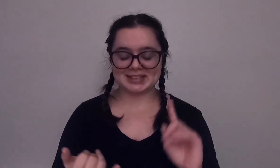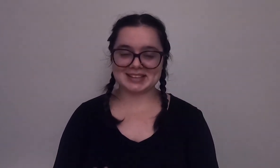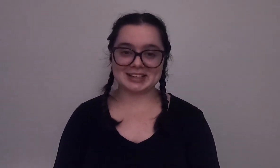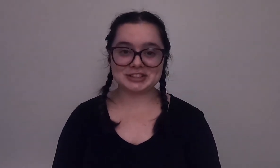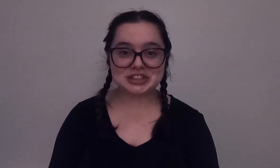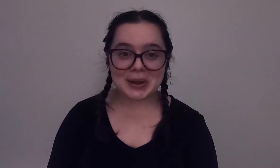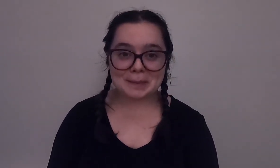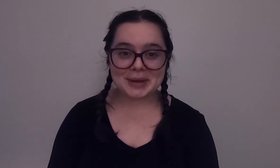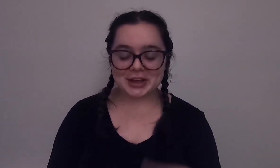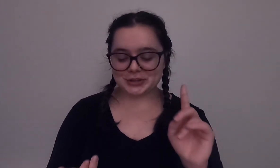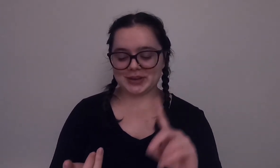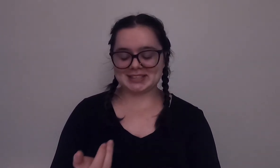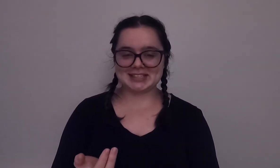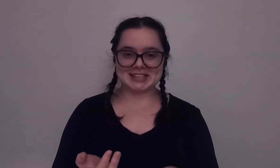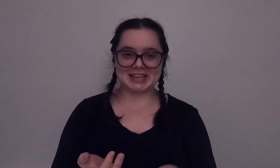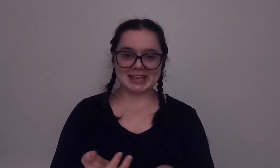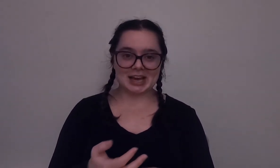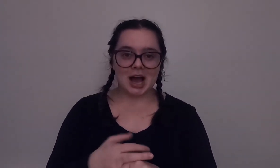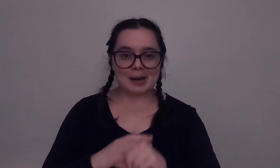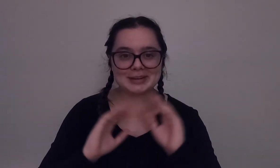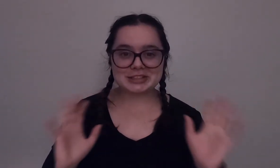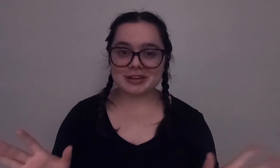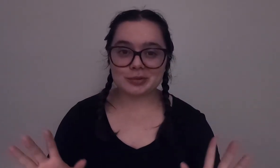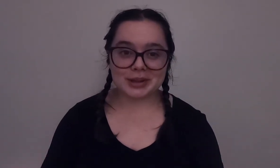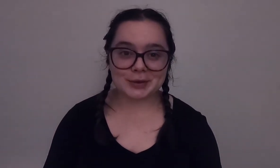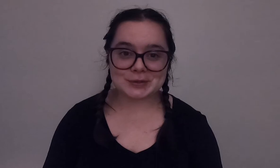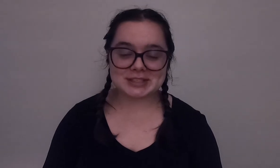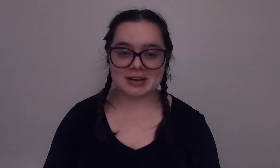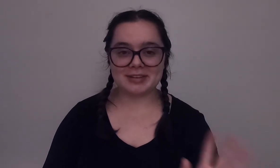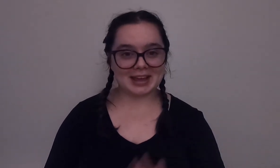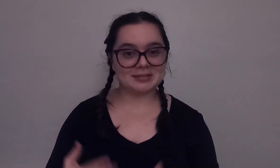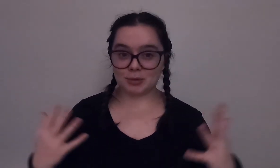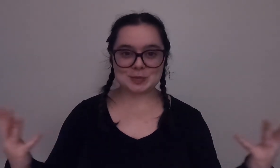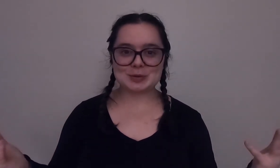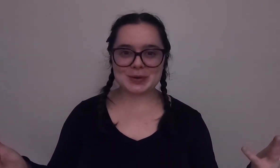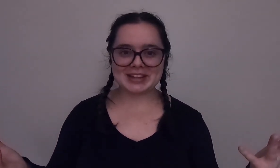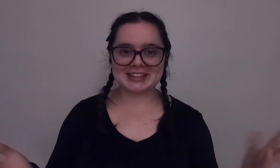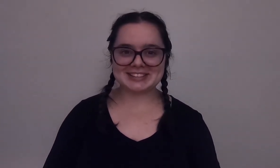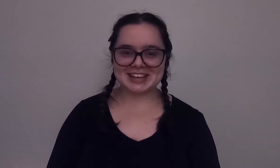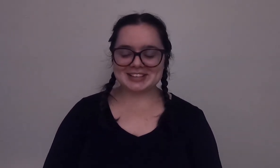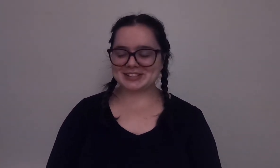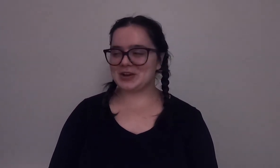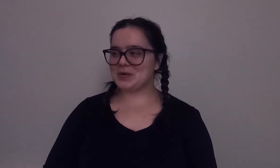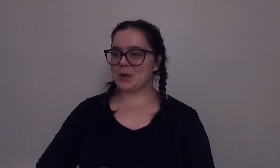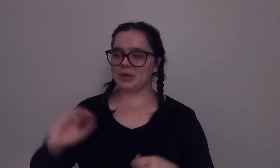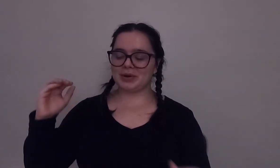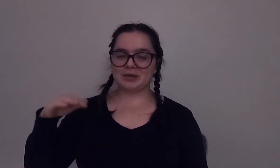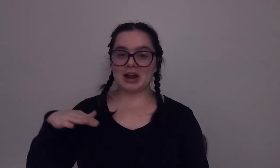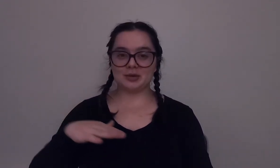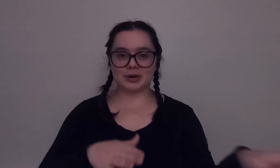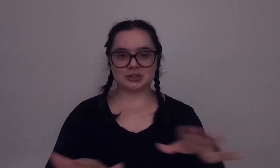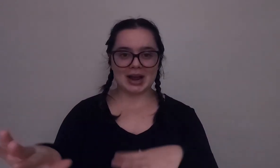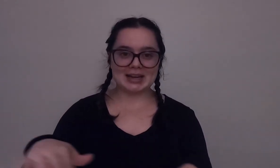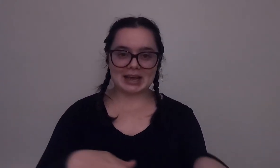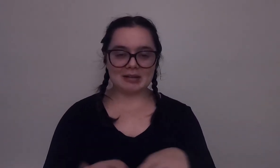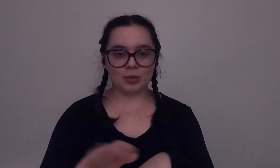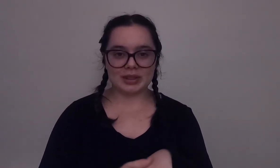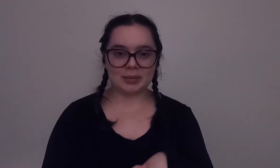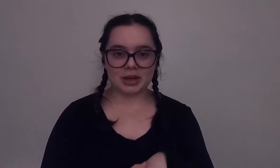see a sunken ship you get to see a bunch of other really cool stuff and multiple toilets so we went around and we were trying to get everywhere that we